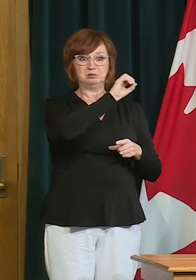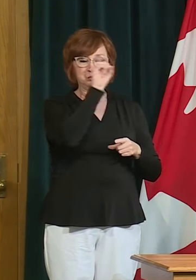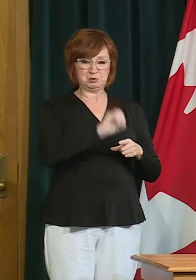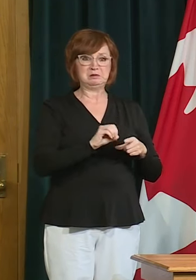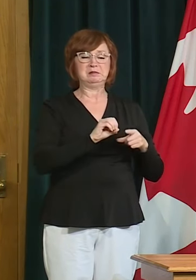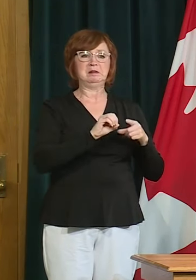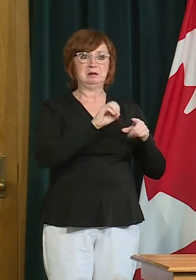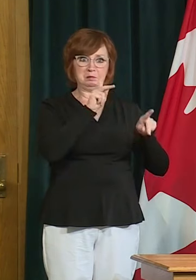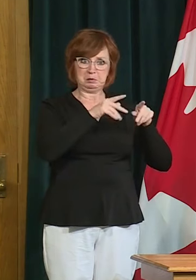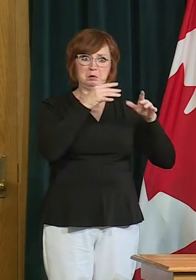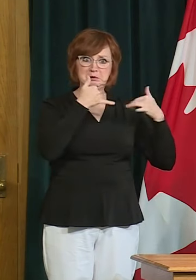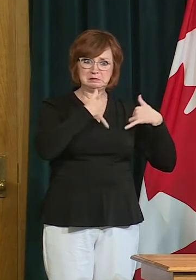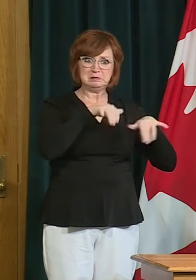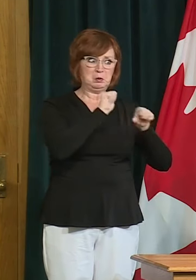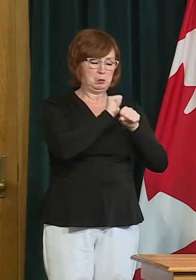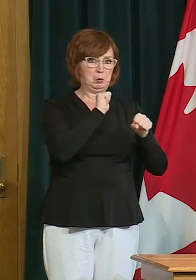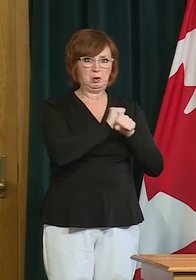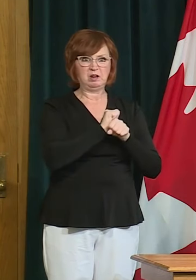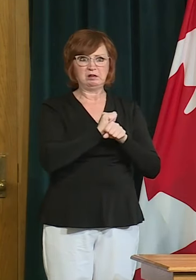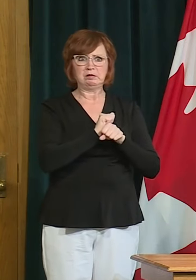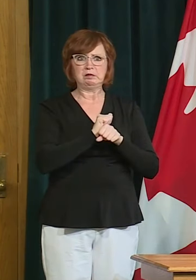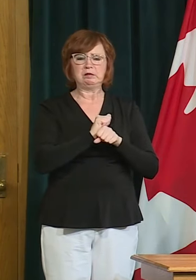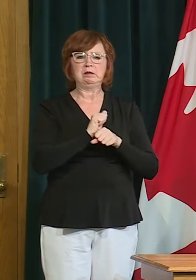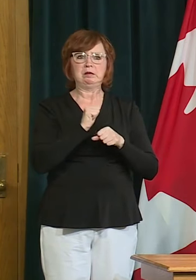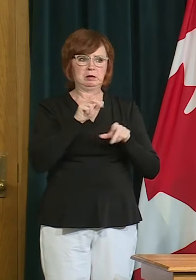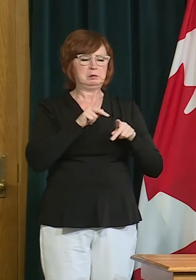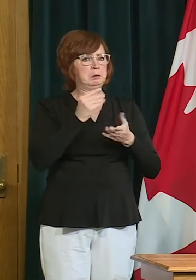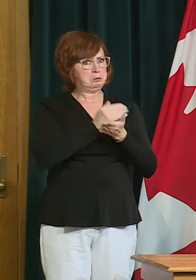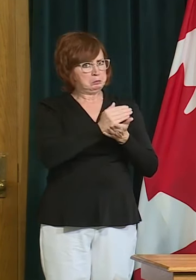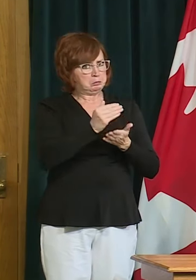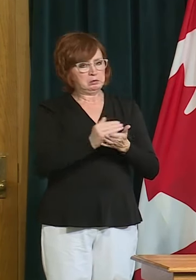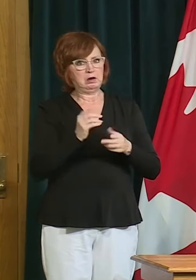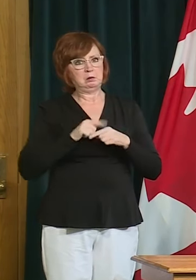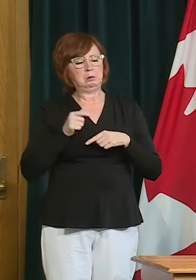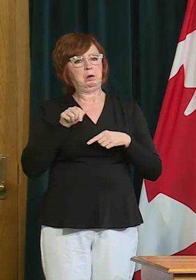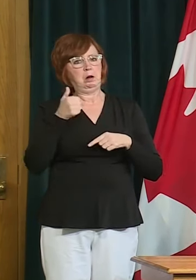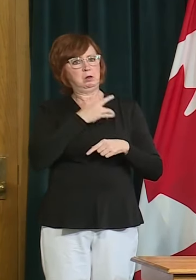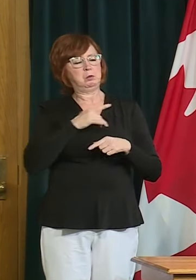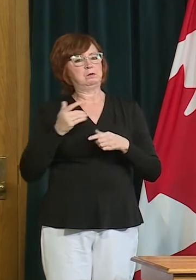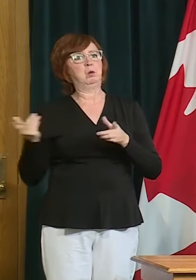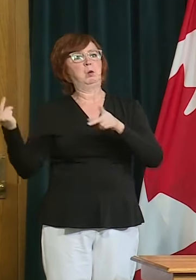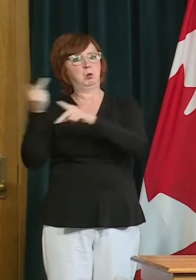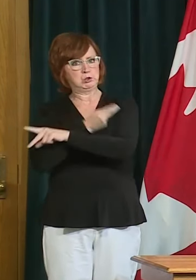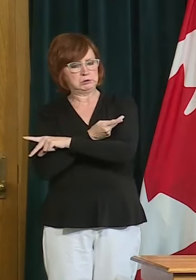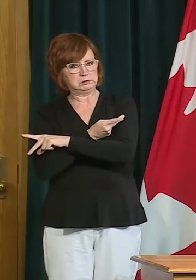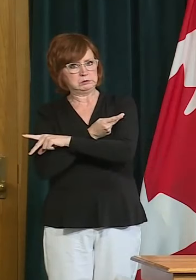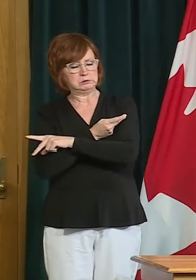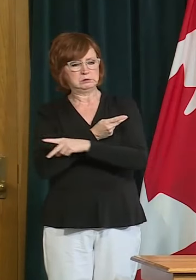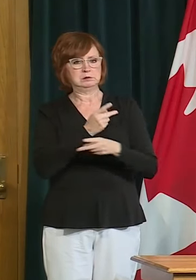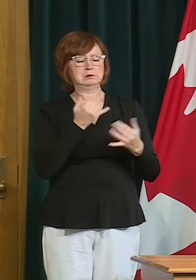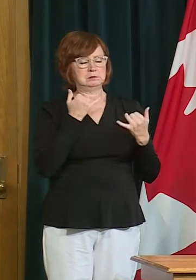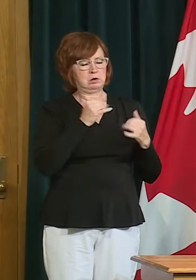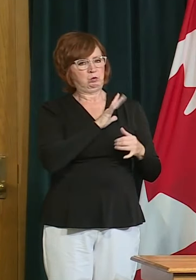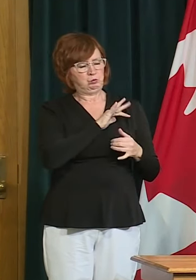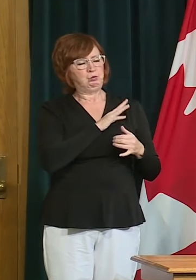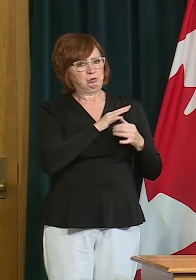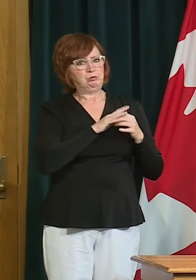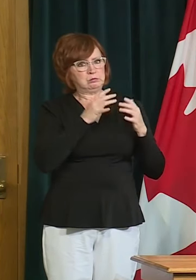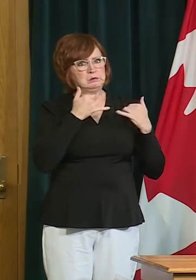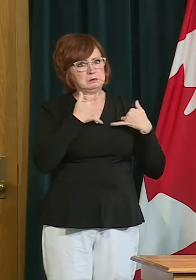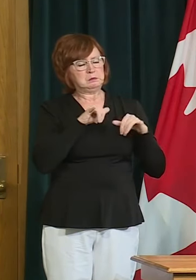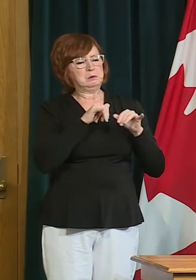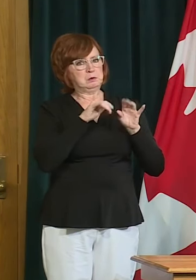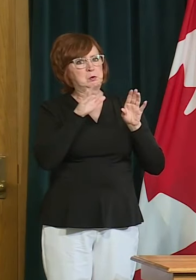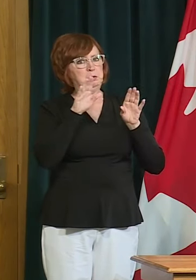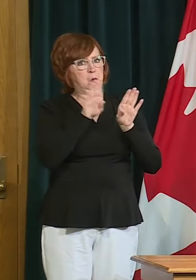reopening and even more people will now be able to return to work. Today Statistics Canada released new figures for